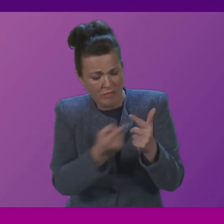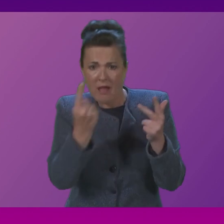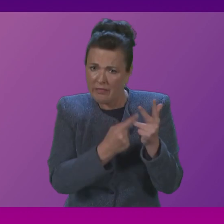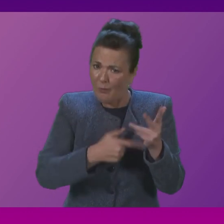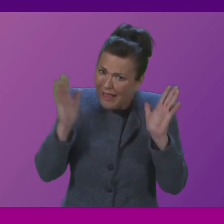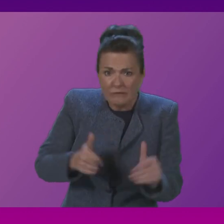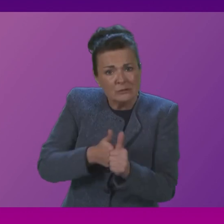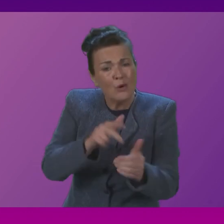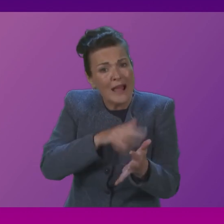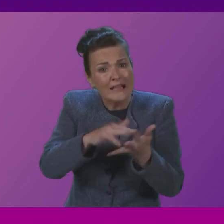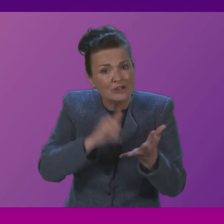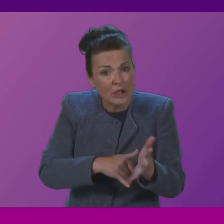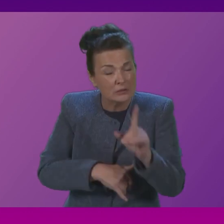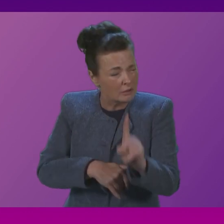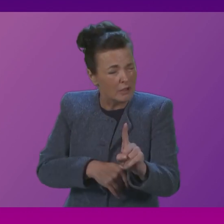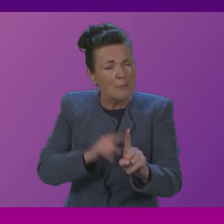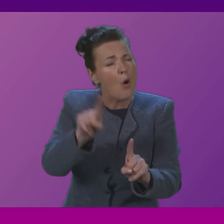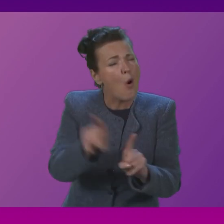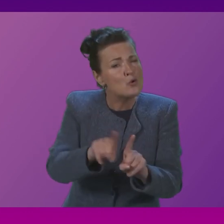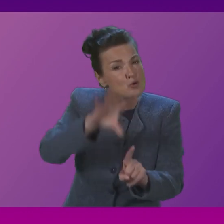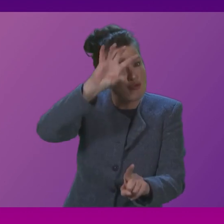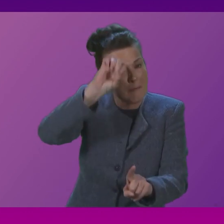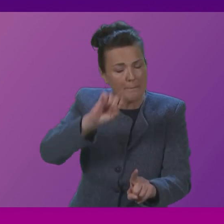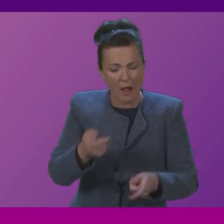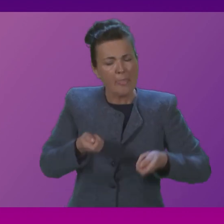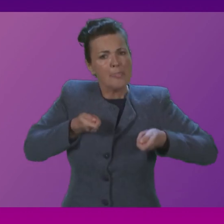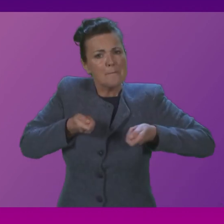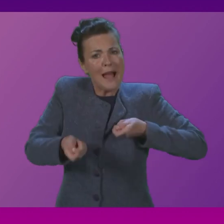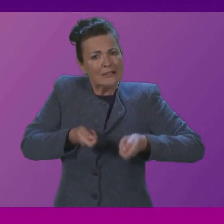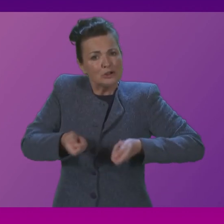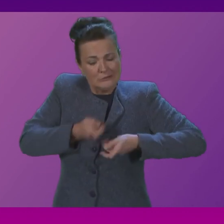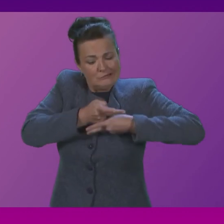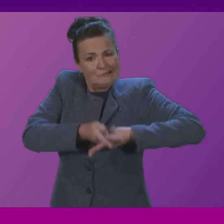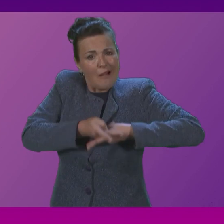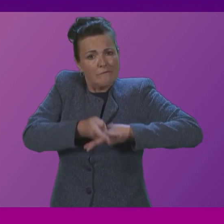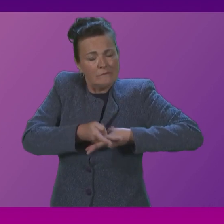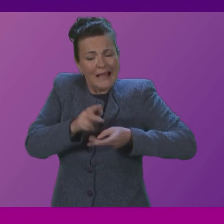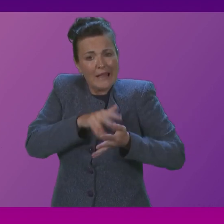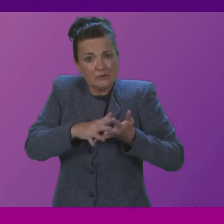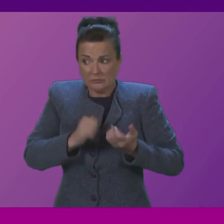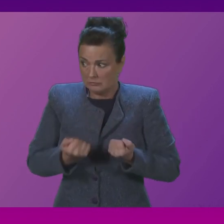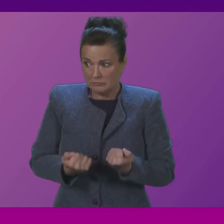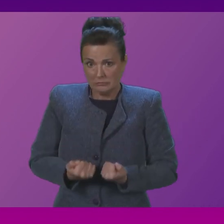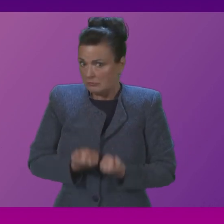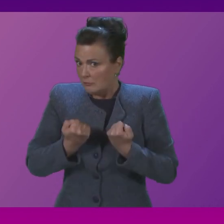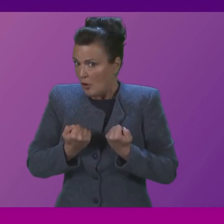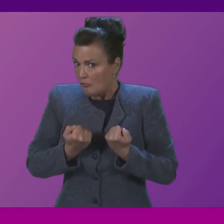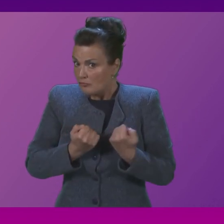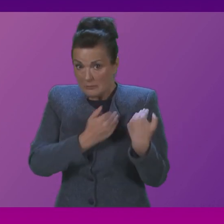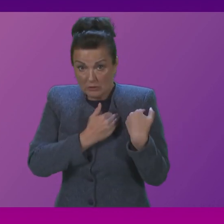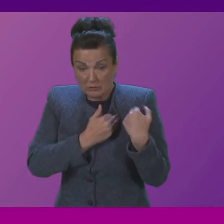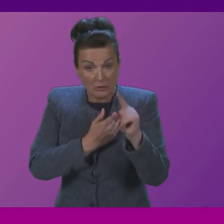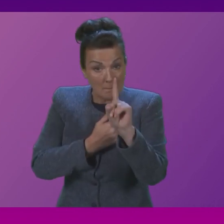times. Of course, management of the NHS is our responsibility. Nobody else's. But our NHS is not immune